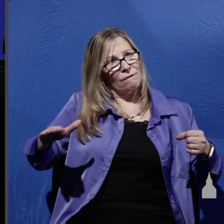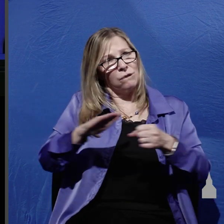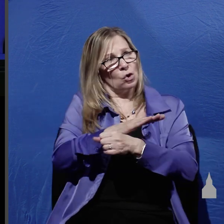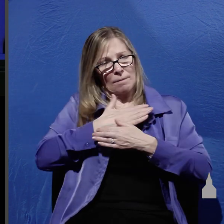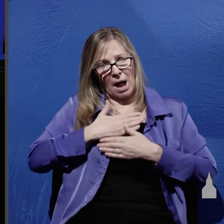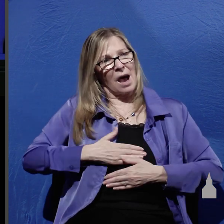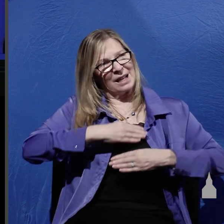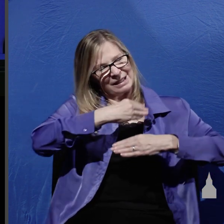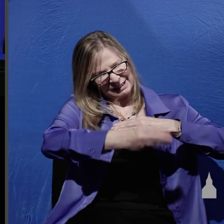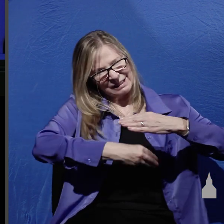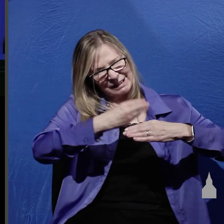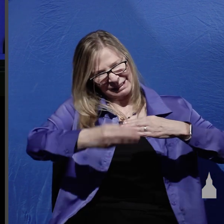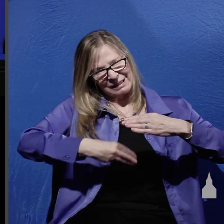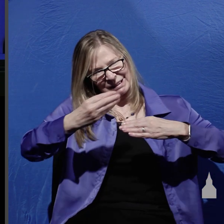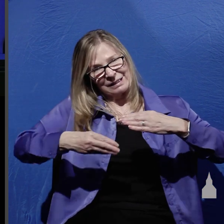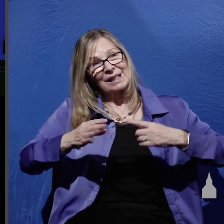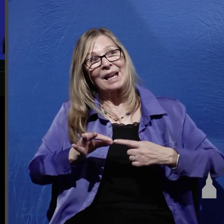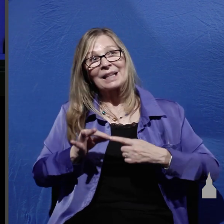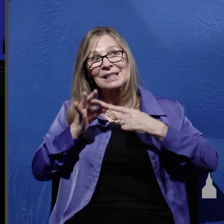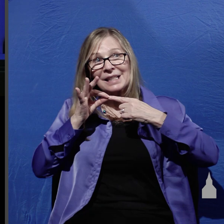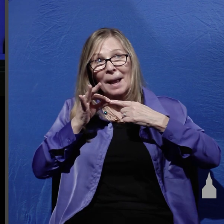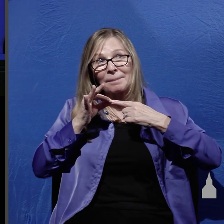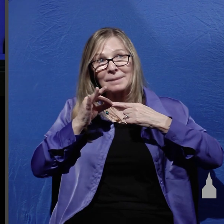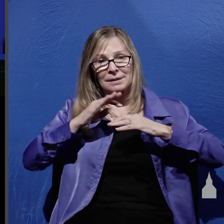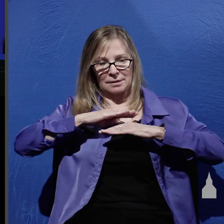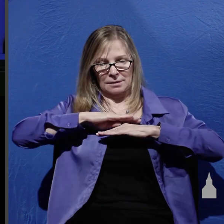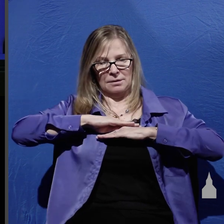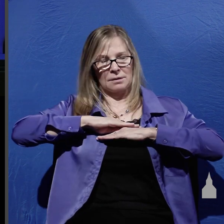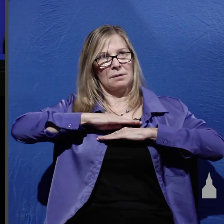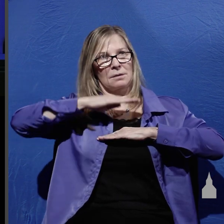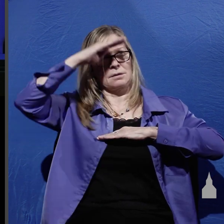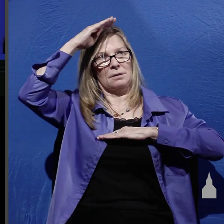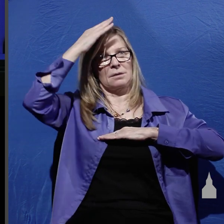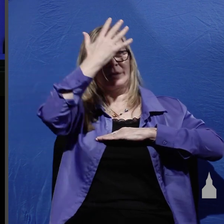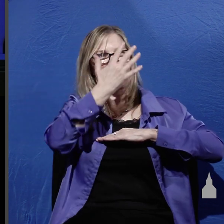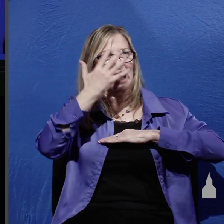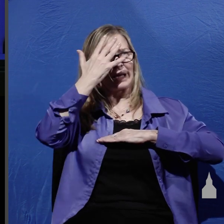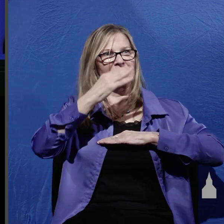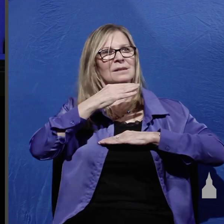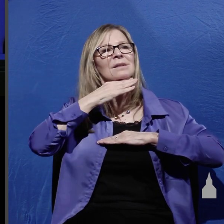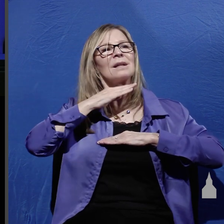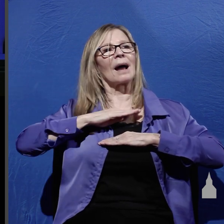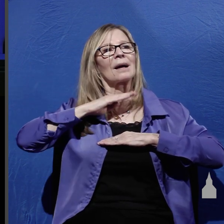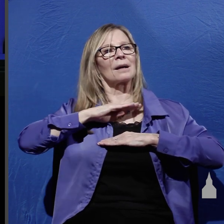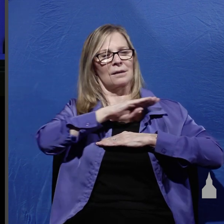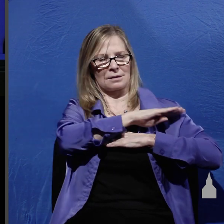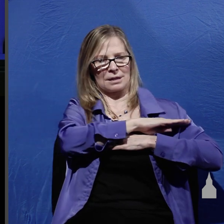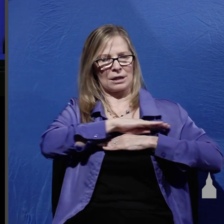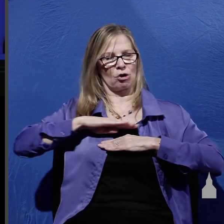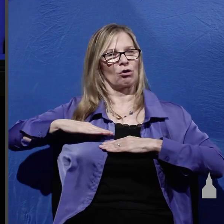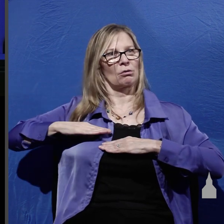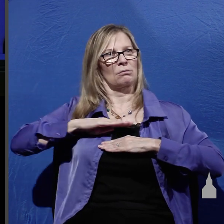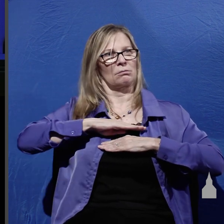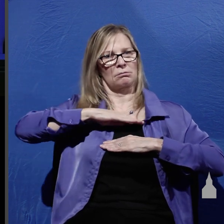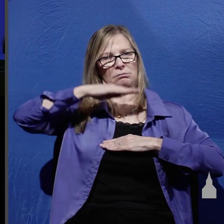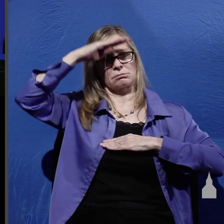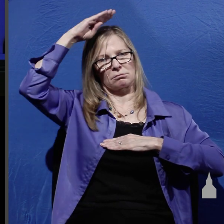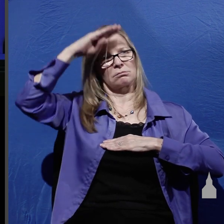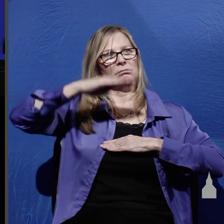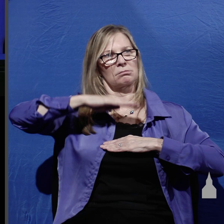of Jesus except the face the neck and the upper part of the shoulders his head would